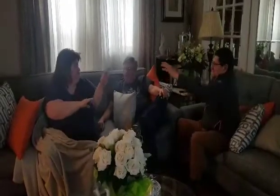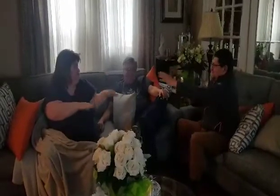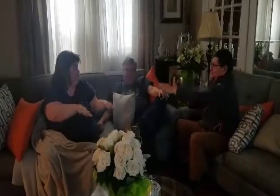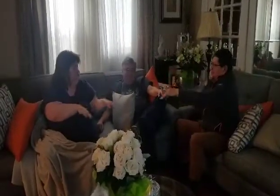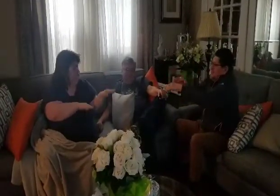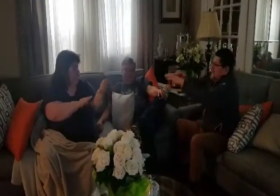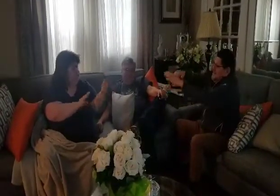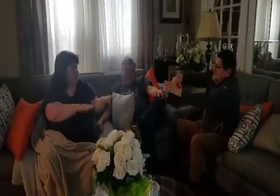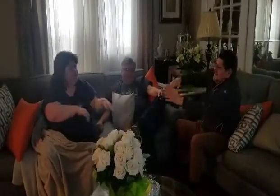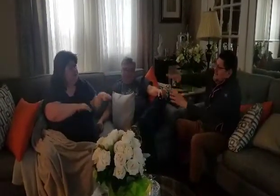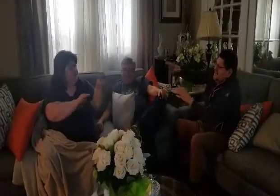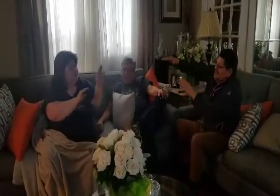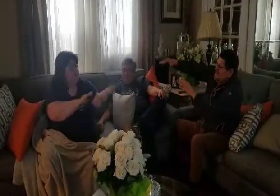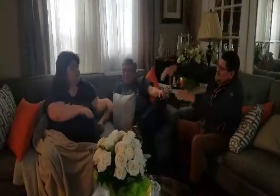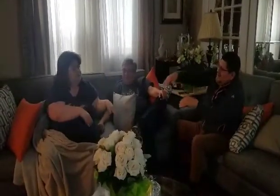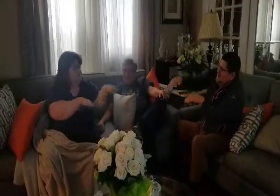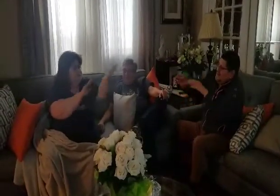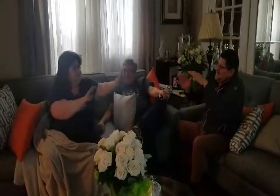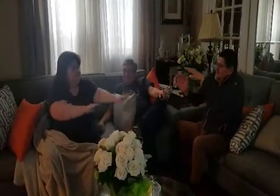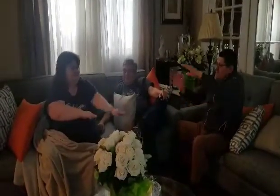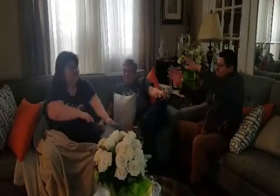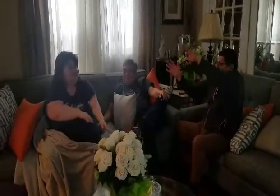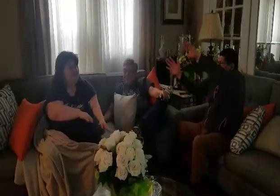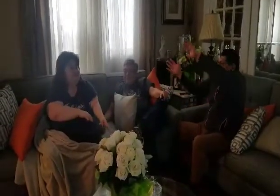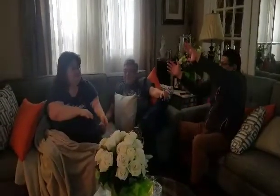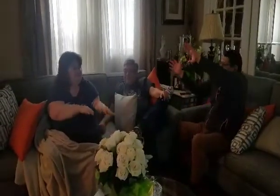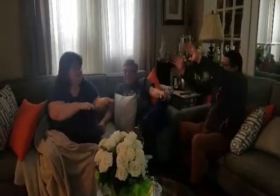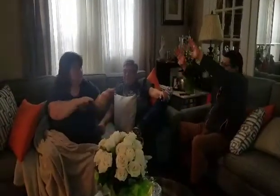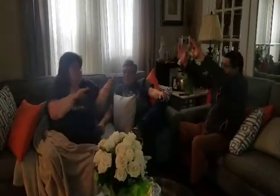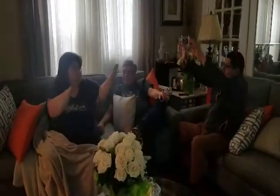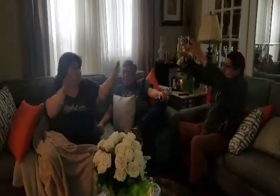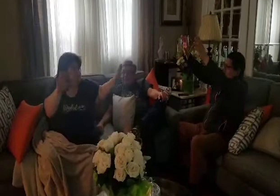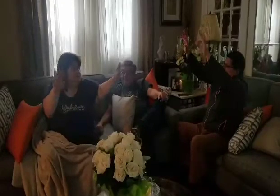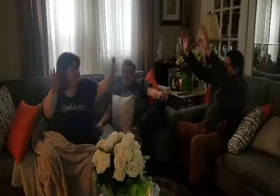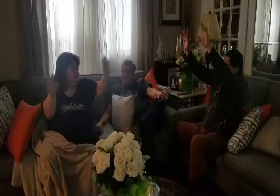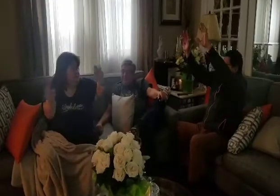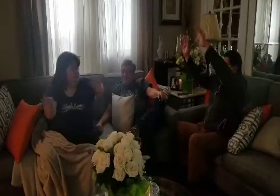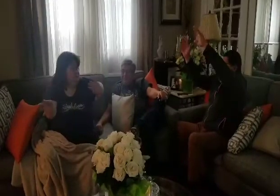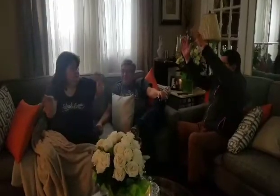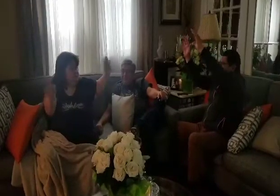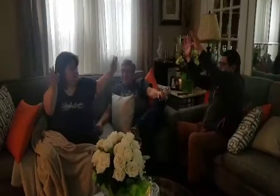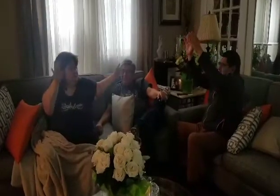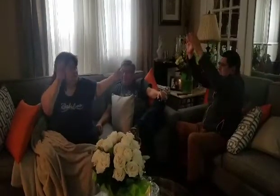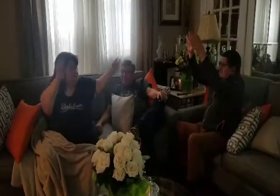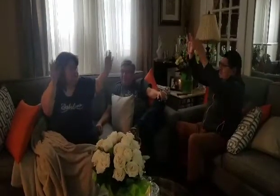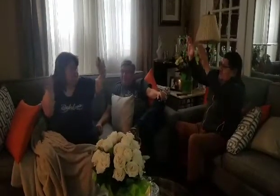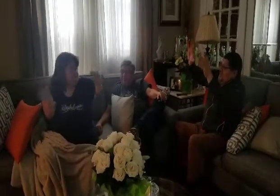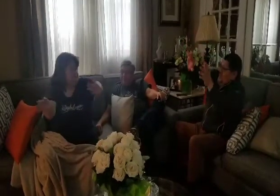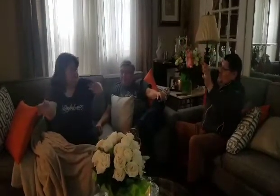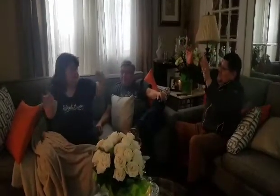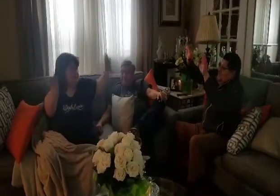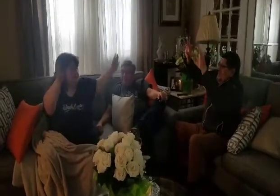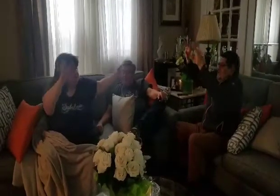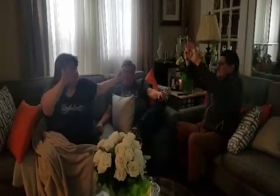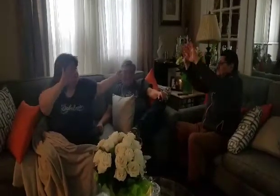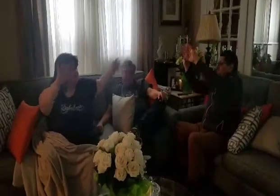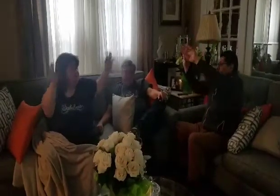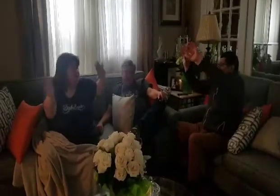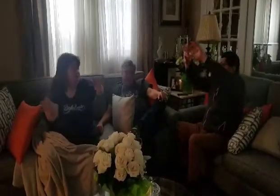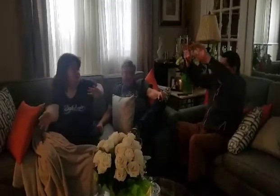and the dream that you dare to, oh why, oh